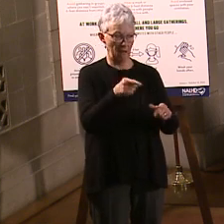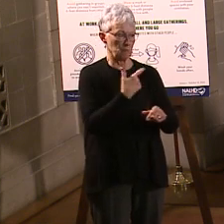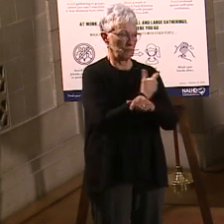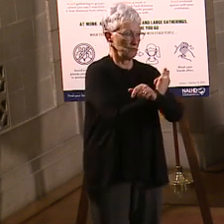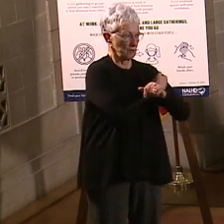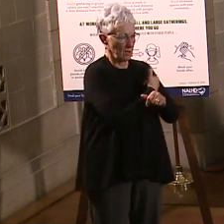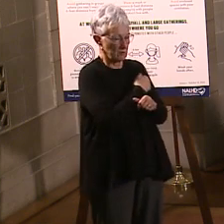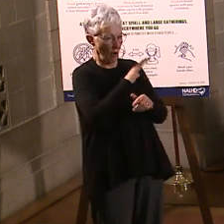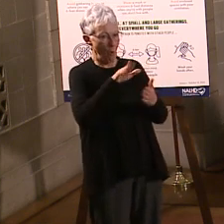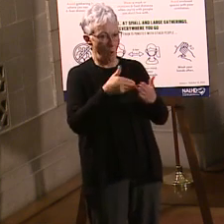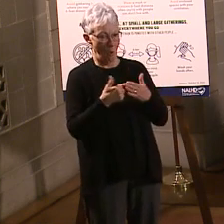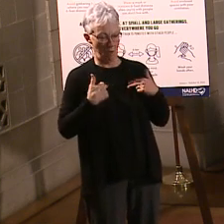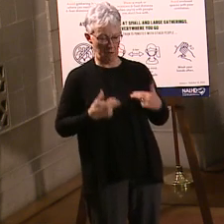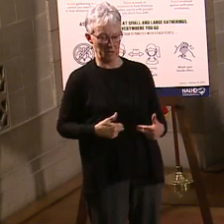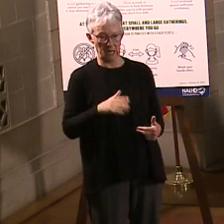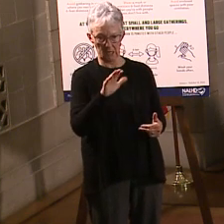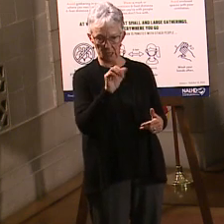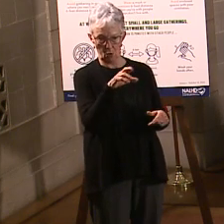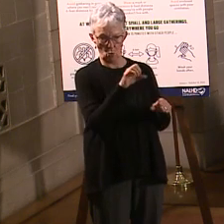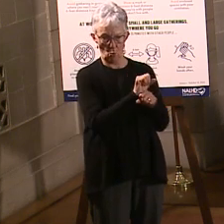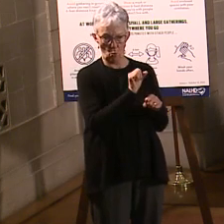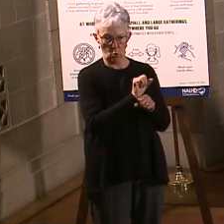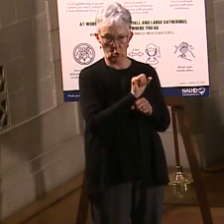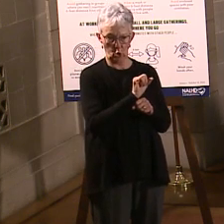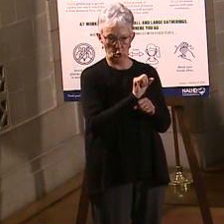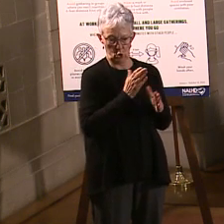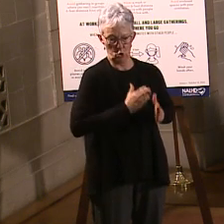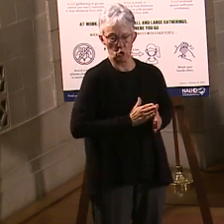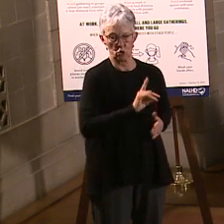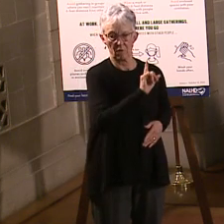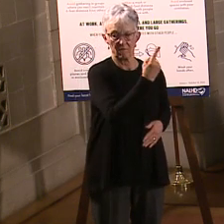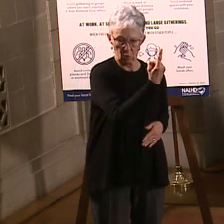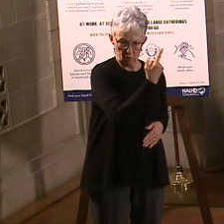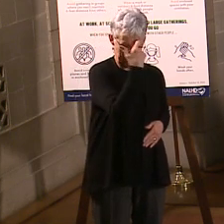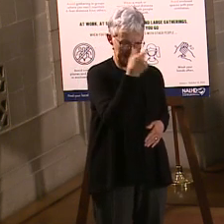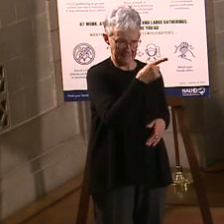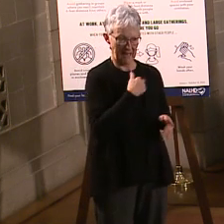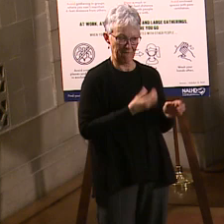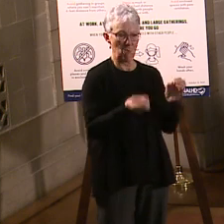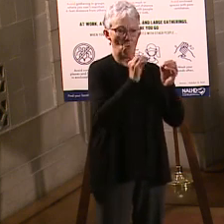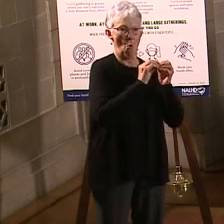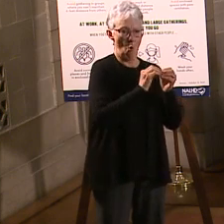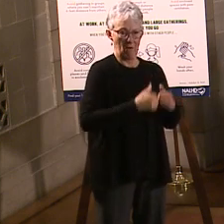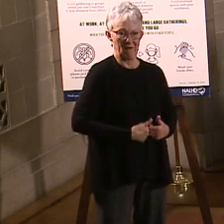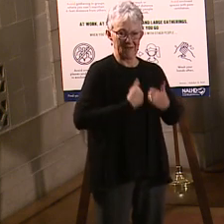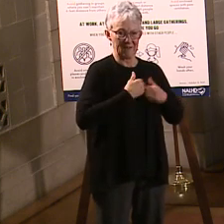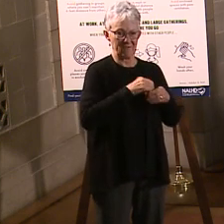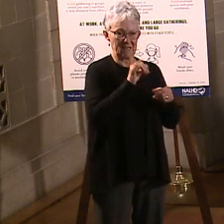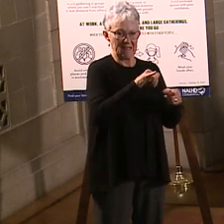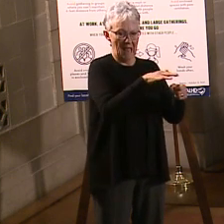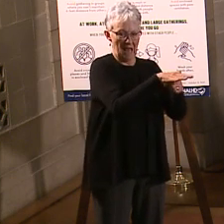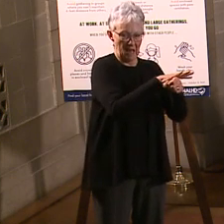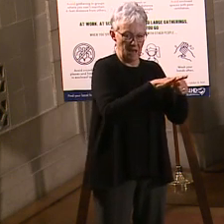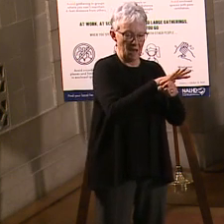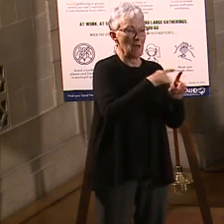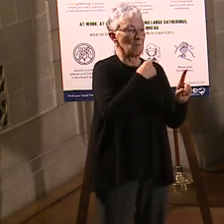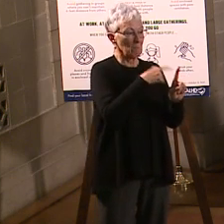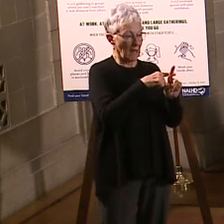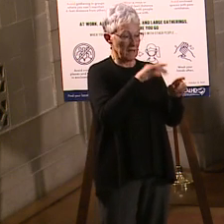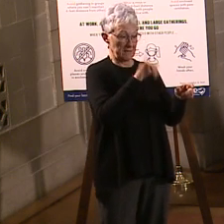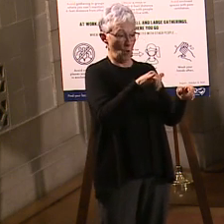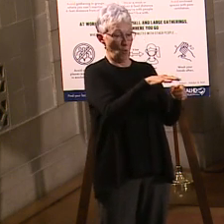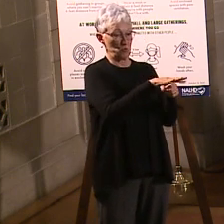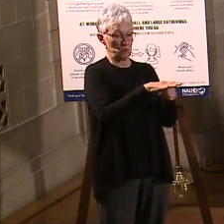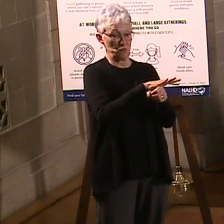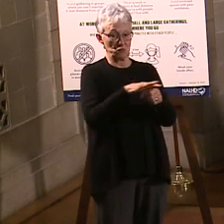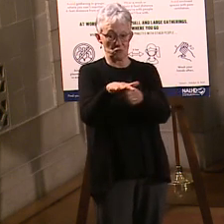able to get through that. And so, also, same thing may be true for long-term care facilities. don't know, they've got more long-term care facilities as well. So,